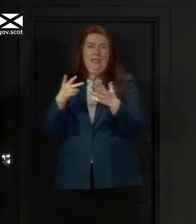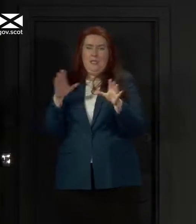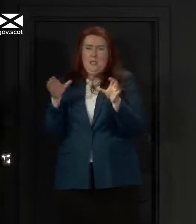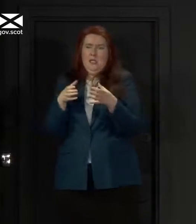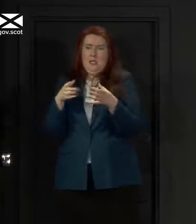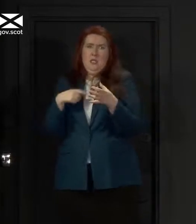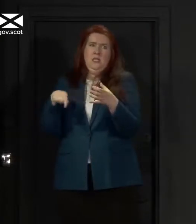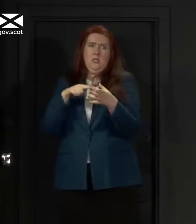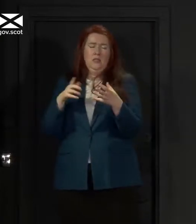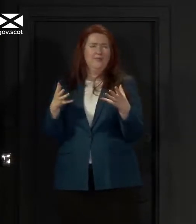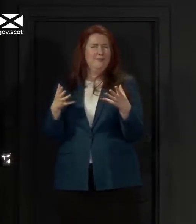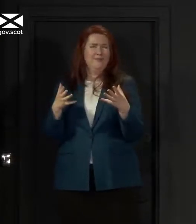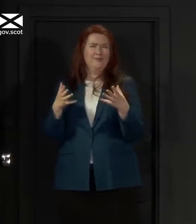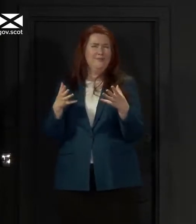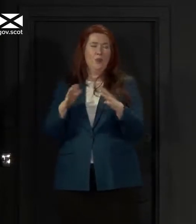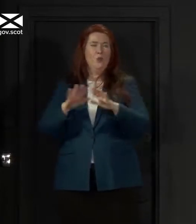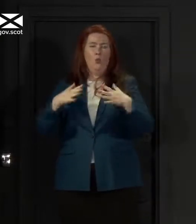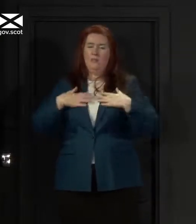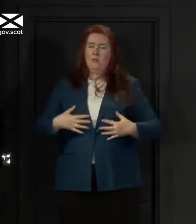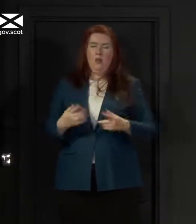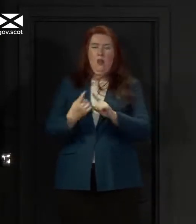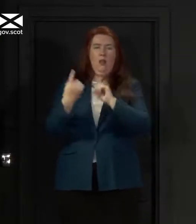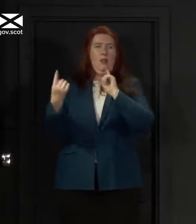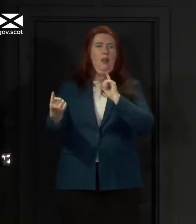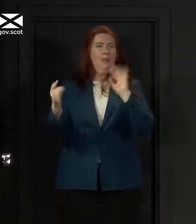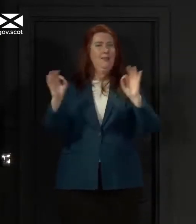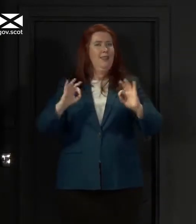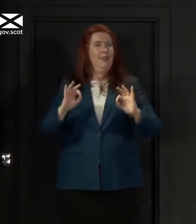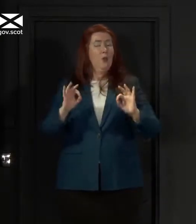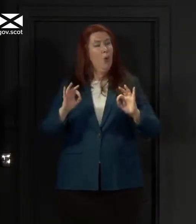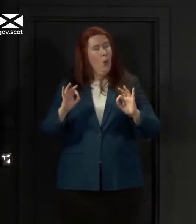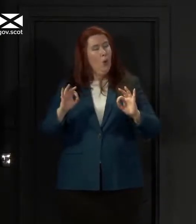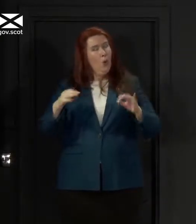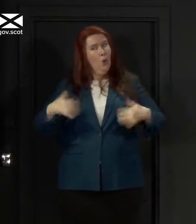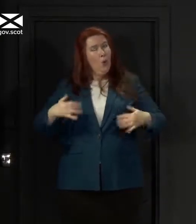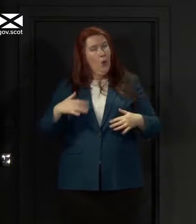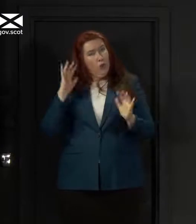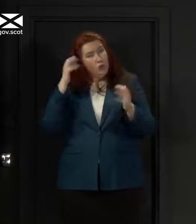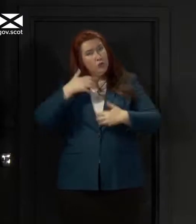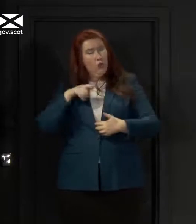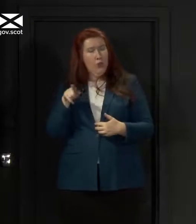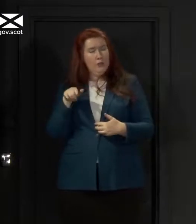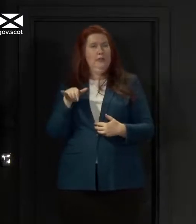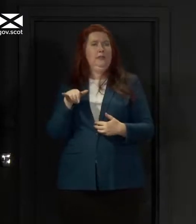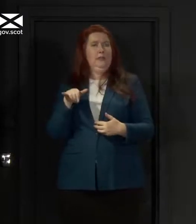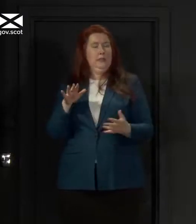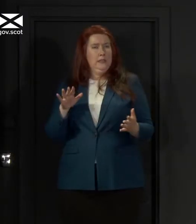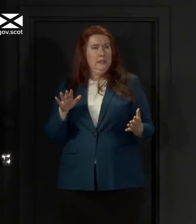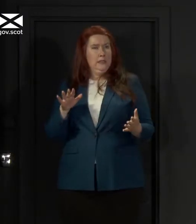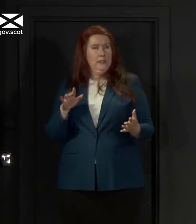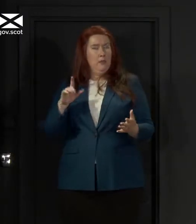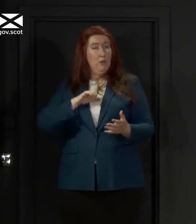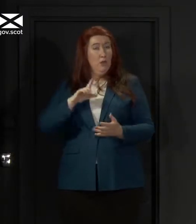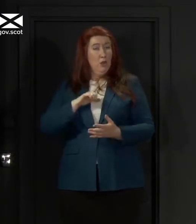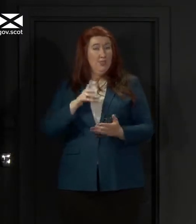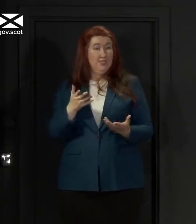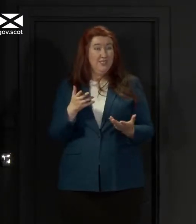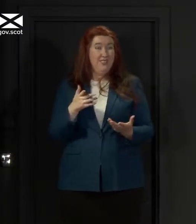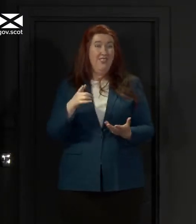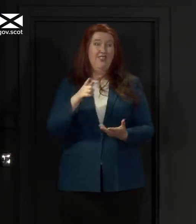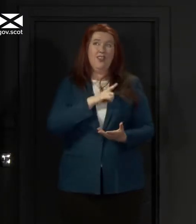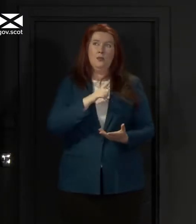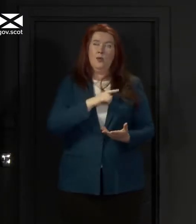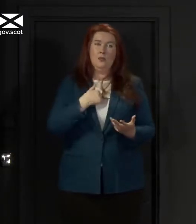not socially distanced there's no physical distancing there that has to be a concern because the point